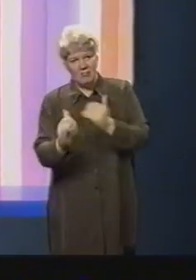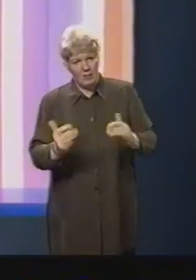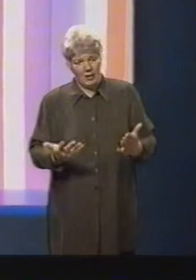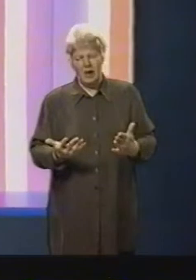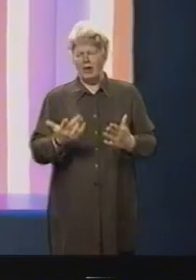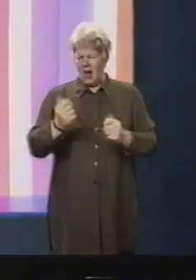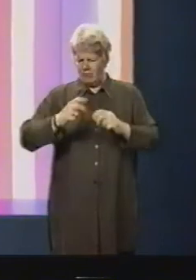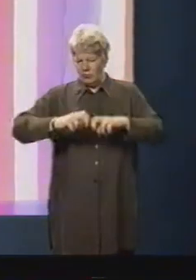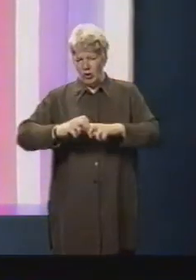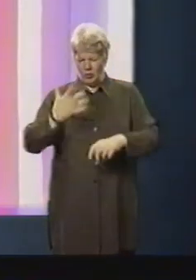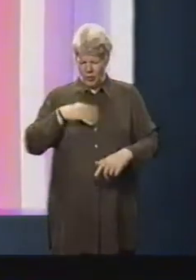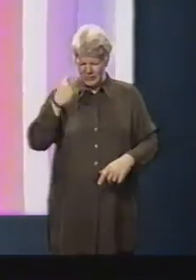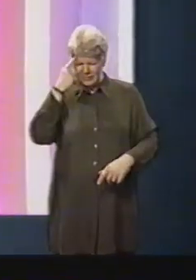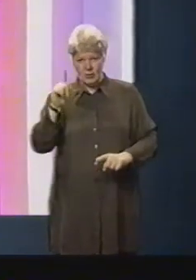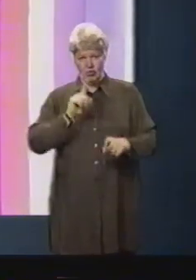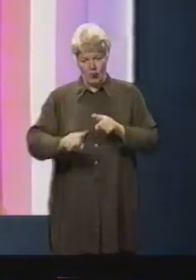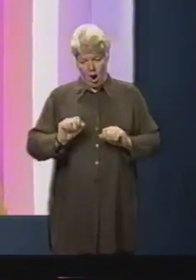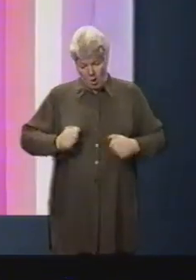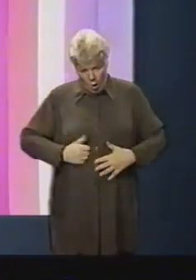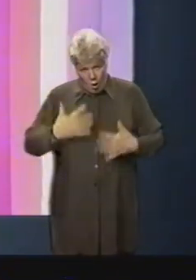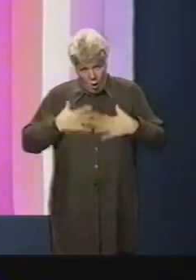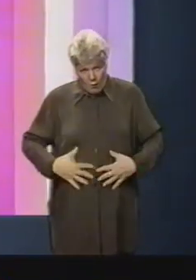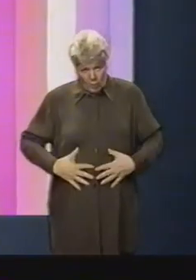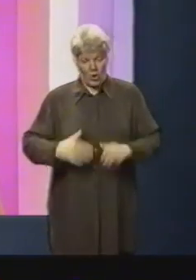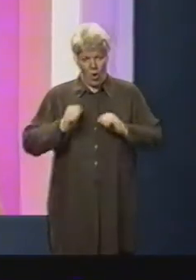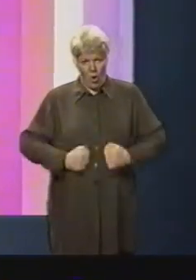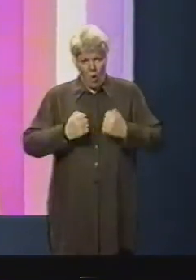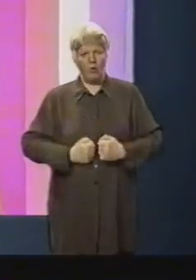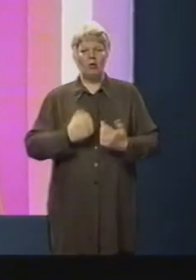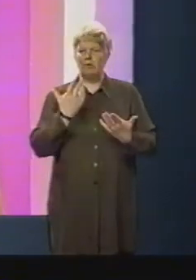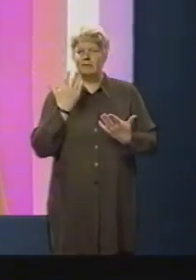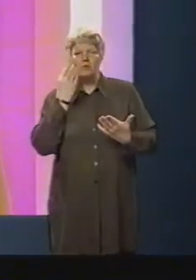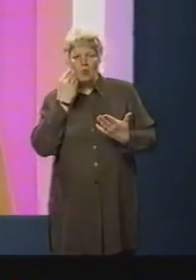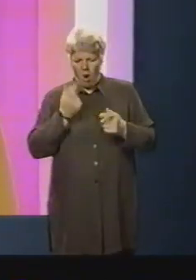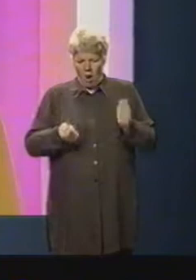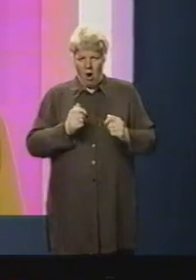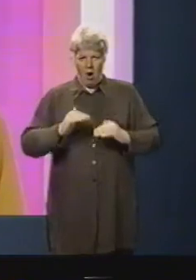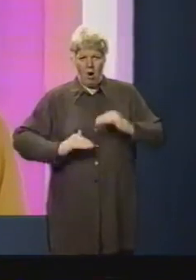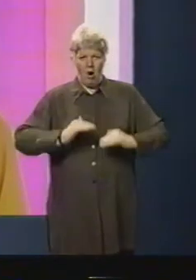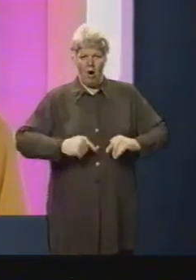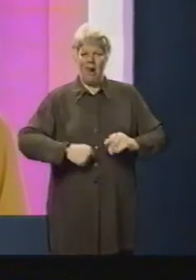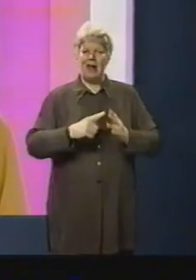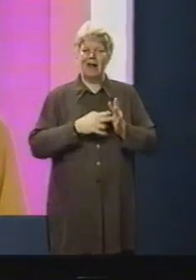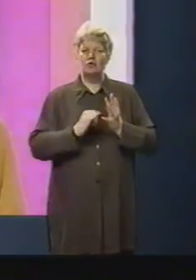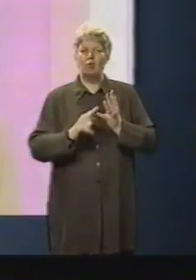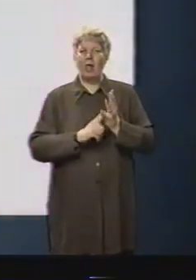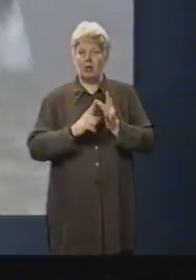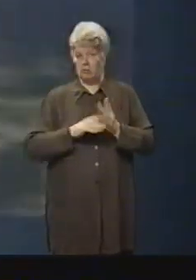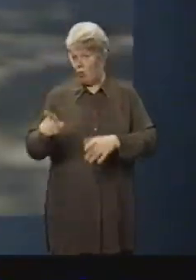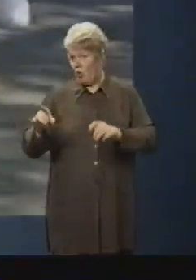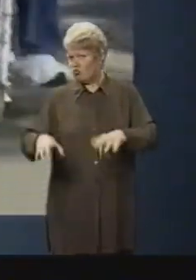to get the body to produce its own insulin. Anya Sitaram meets the doctors in Australia who think they're halfway there.